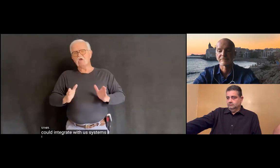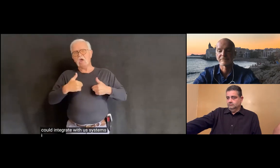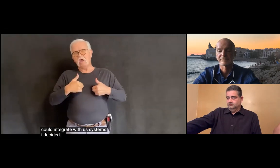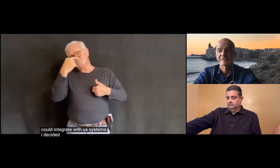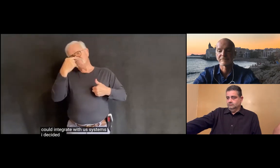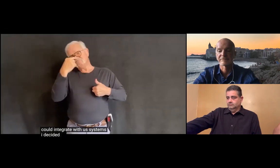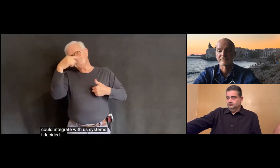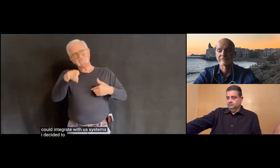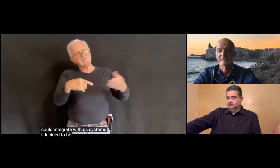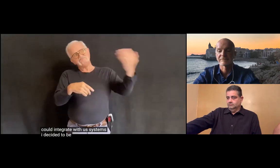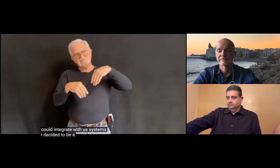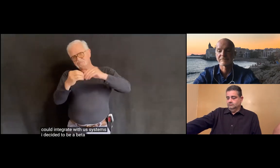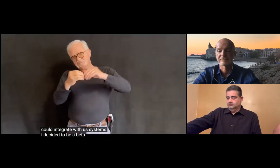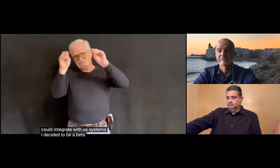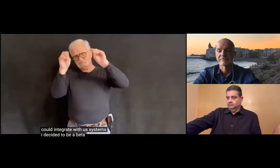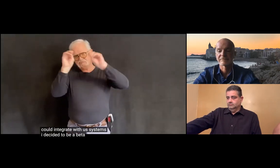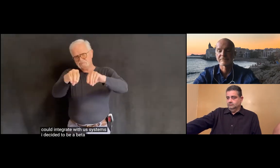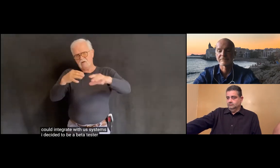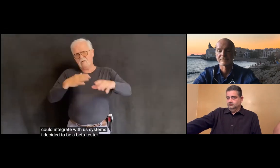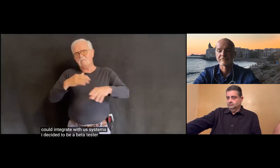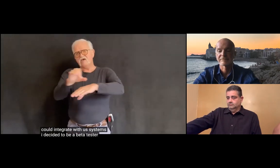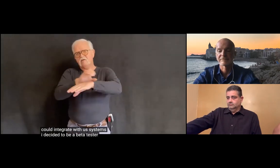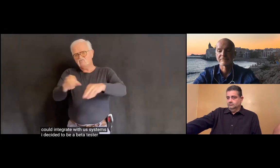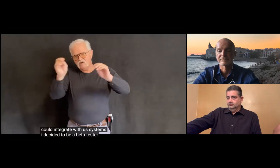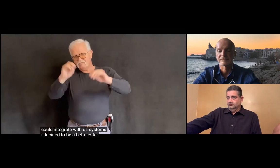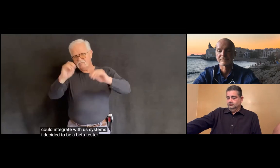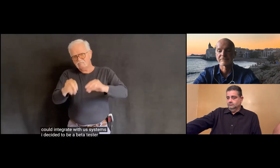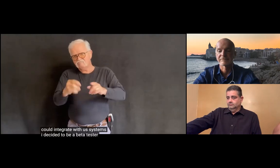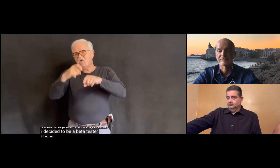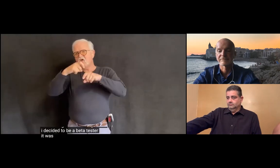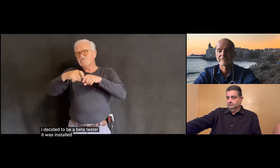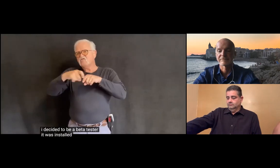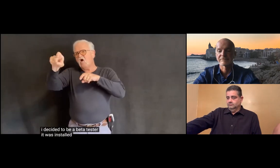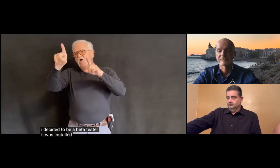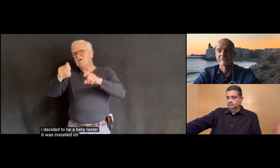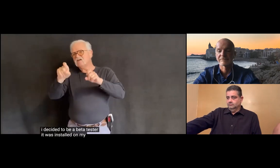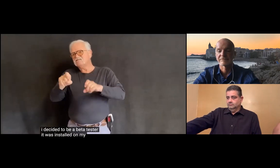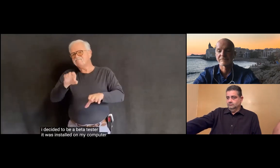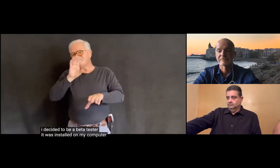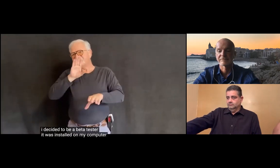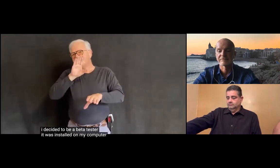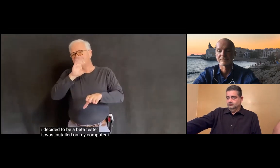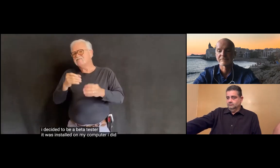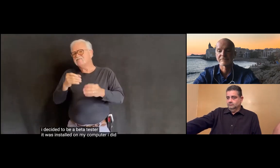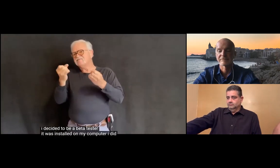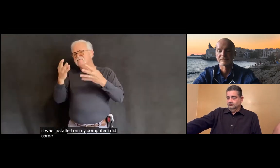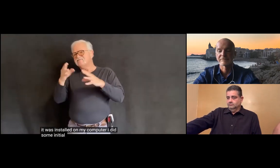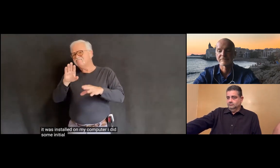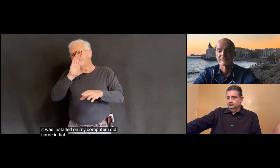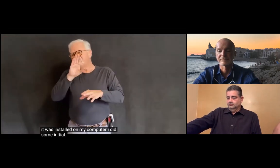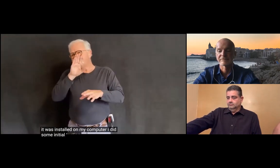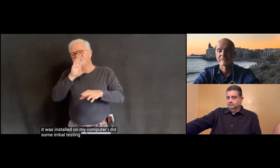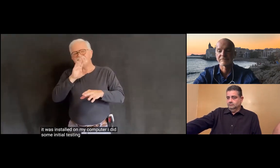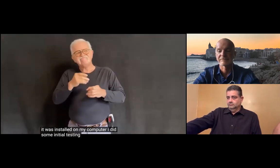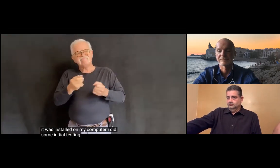I decided to be a beta tester. It was installed on my computer, I did some initial